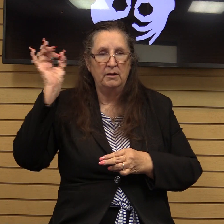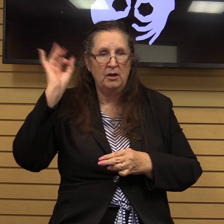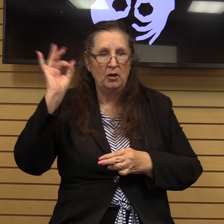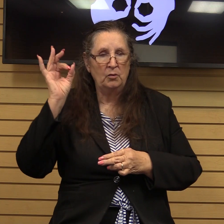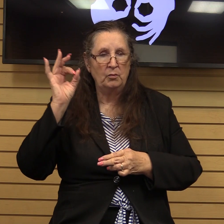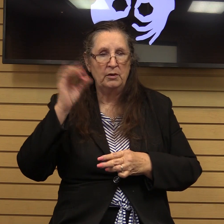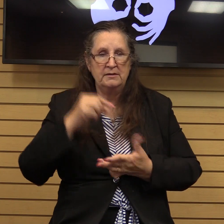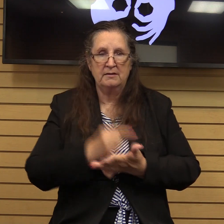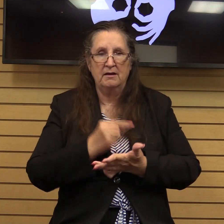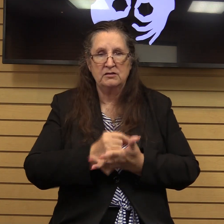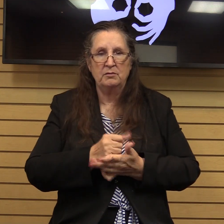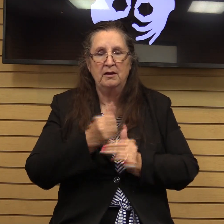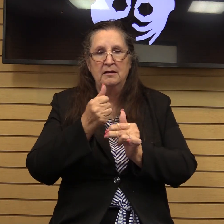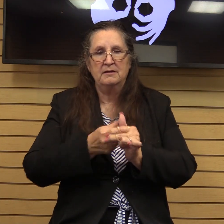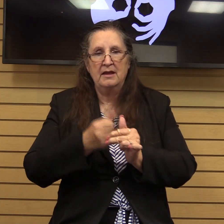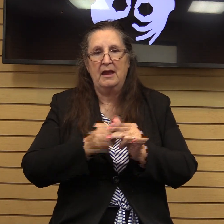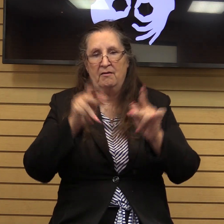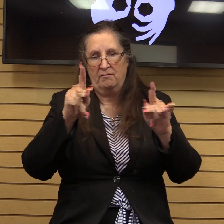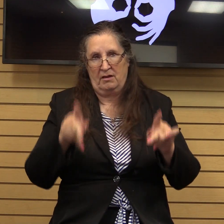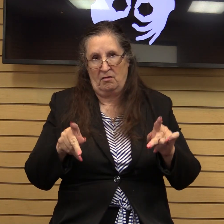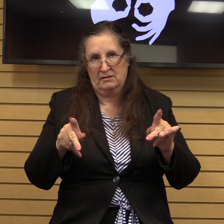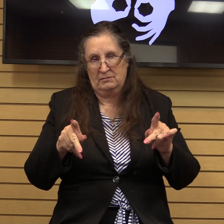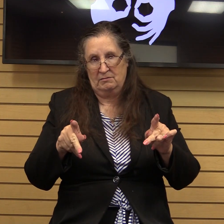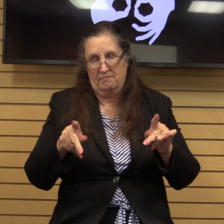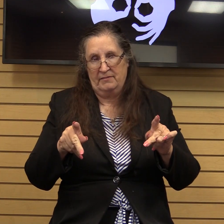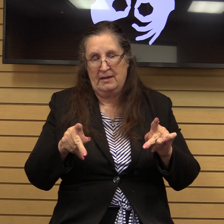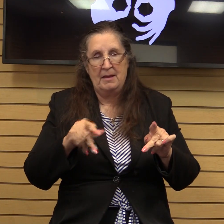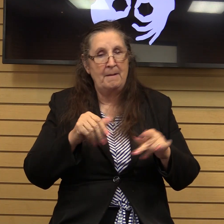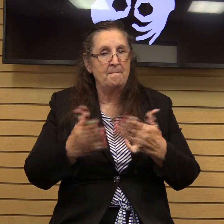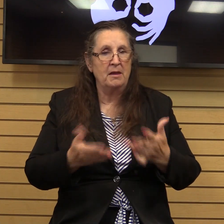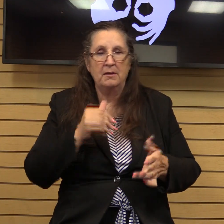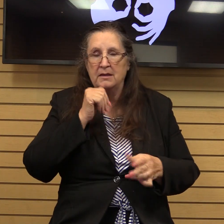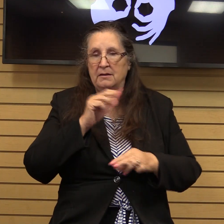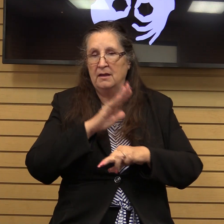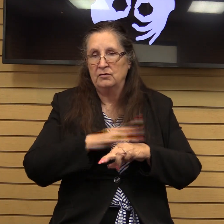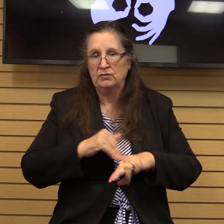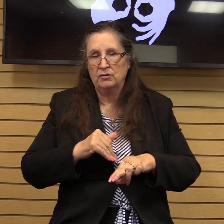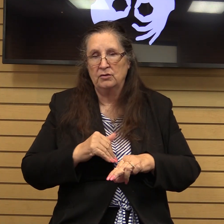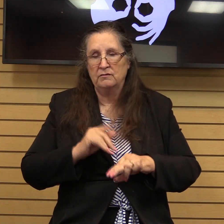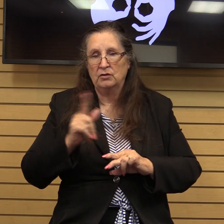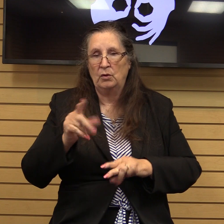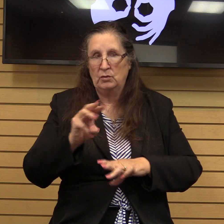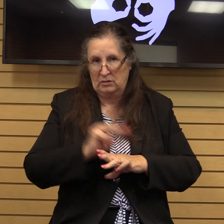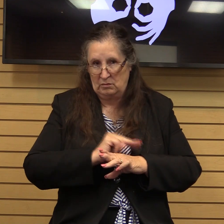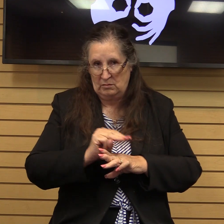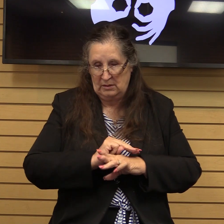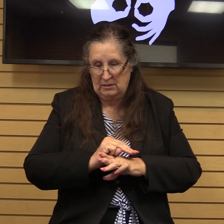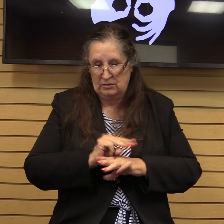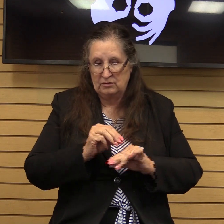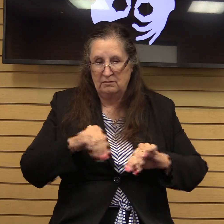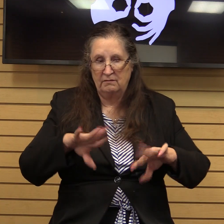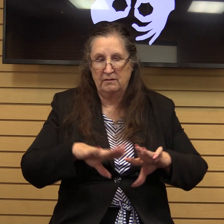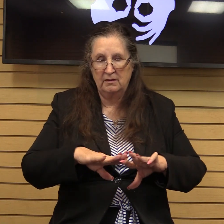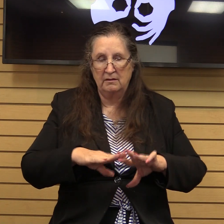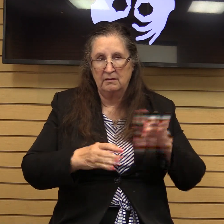we may not be called to serve out in the missions field or in a faraway country